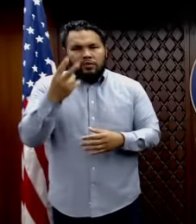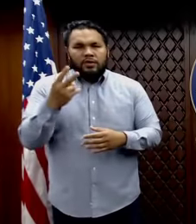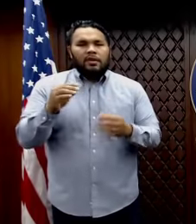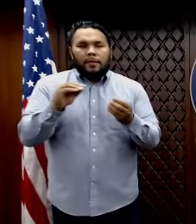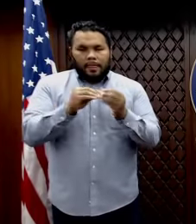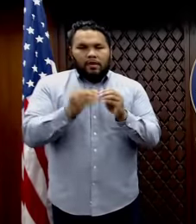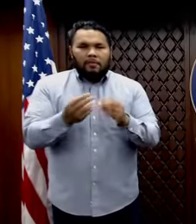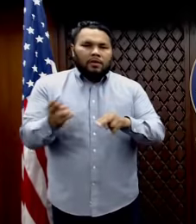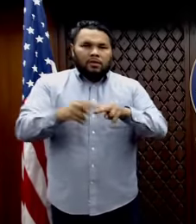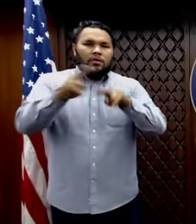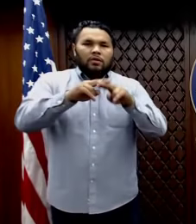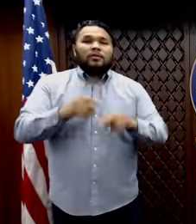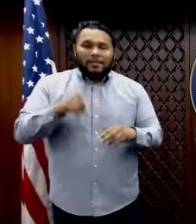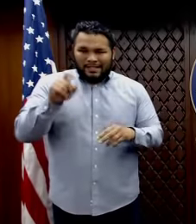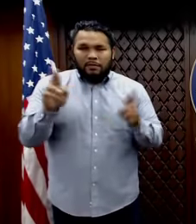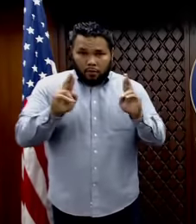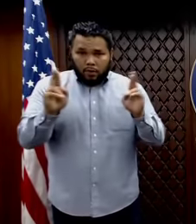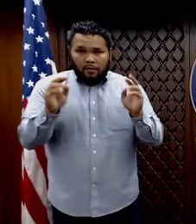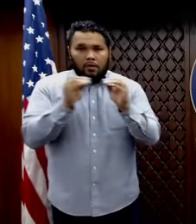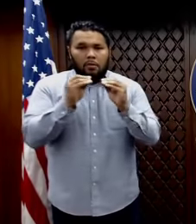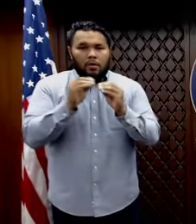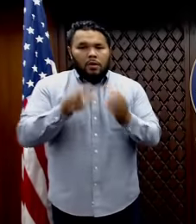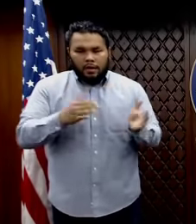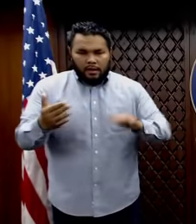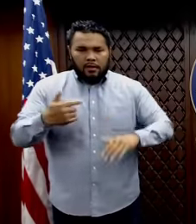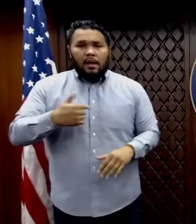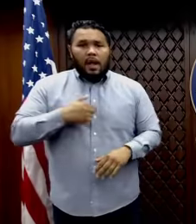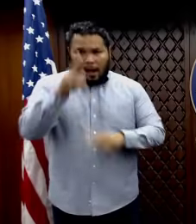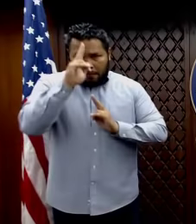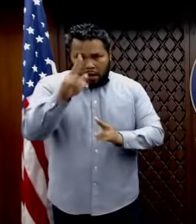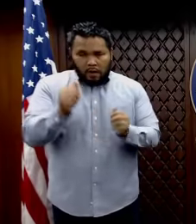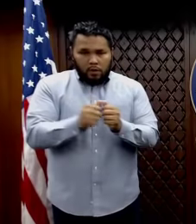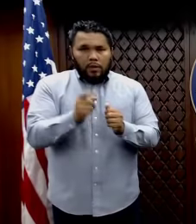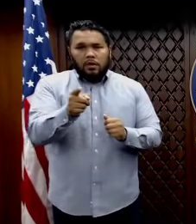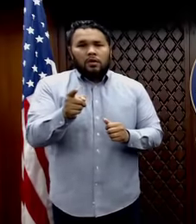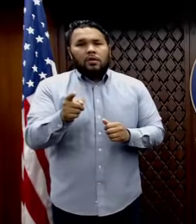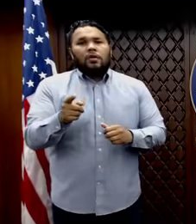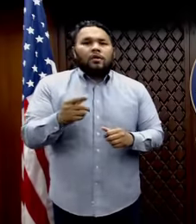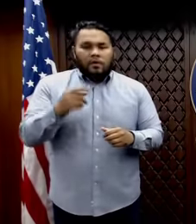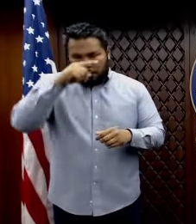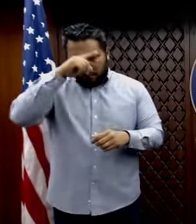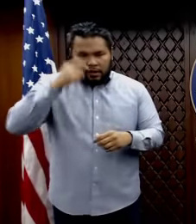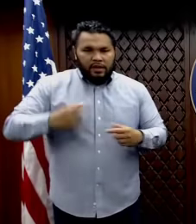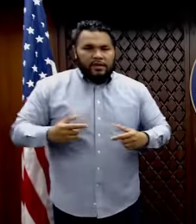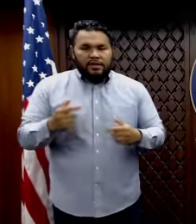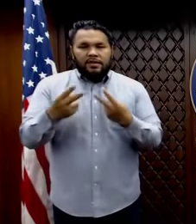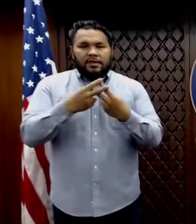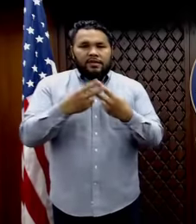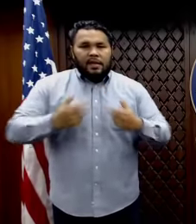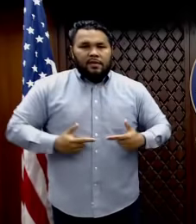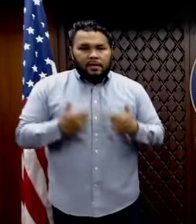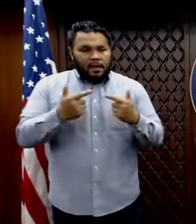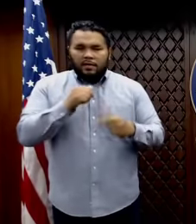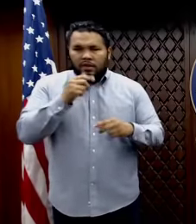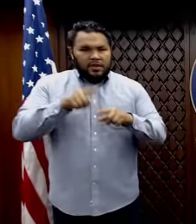for more deaths. I am honest with you because saving lives depends not on just the government's actions,